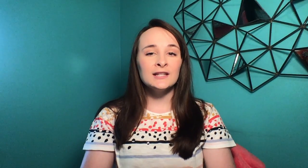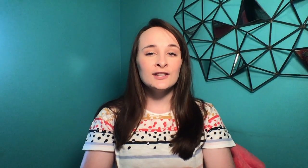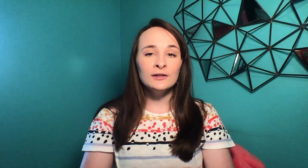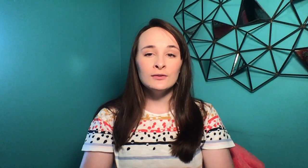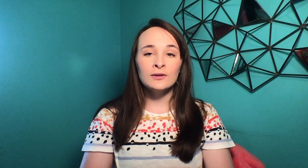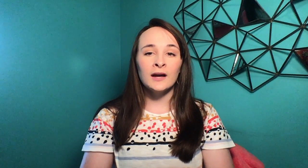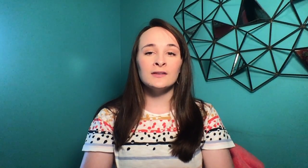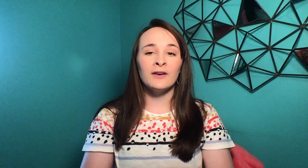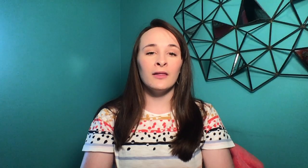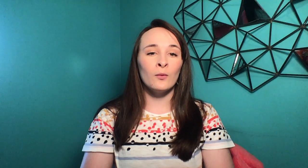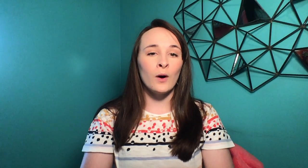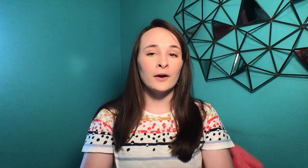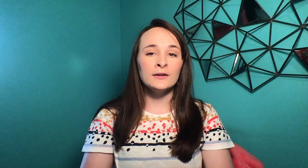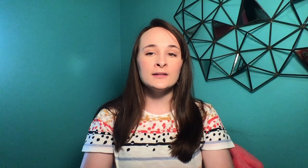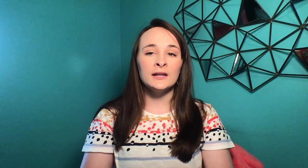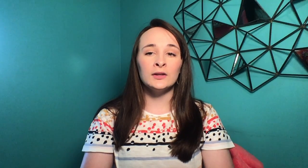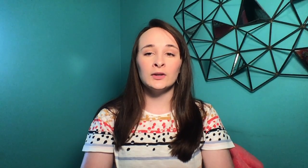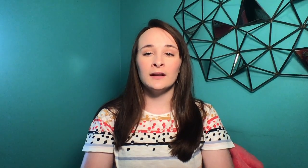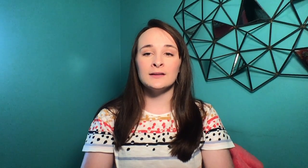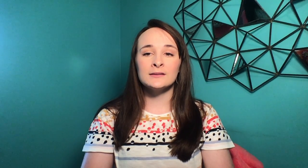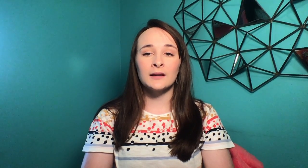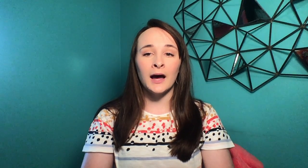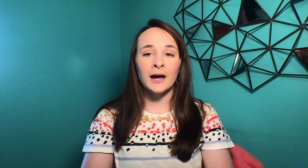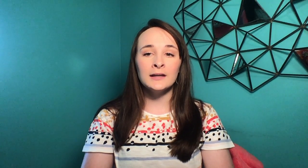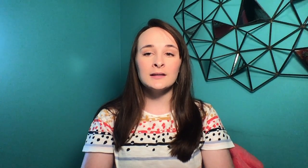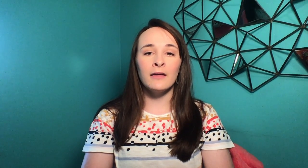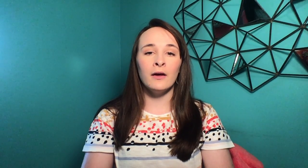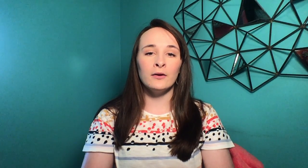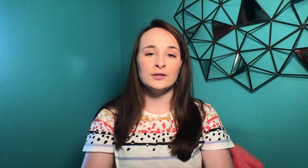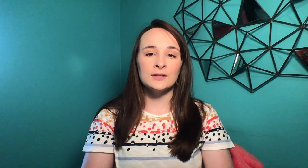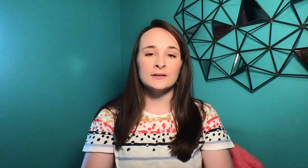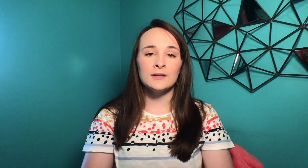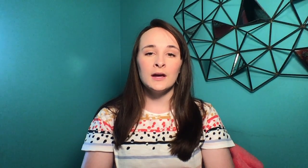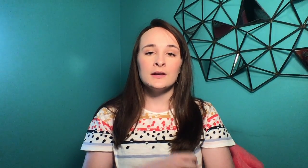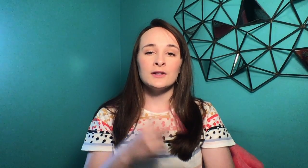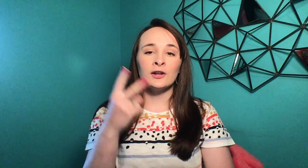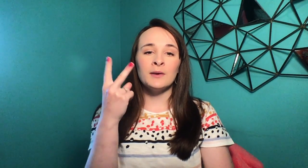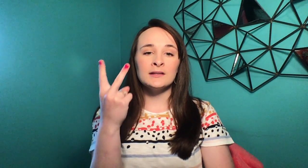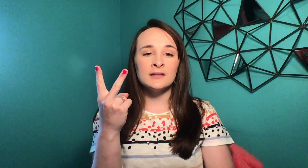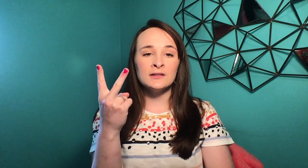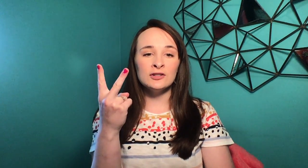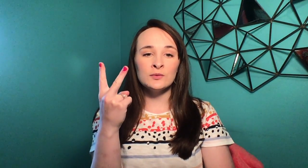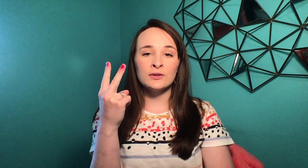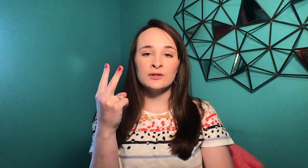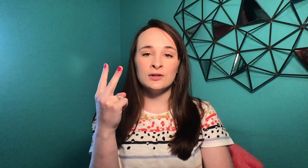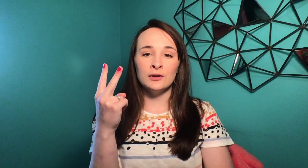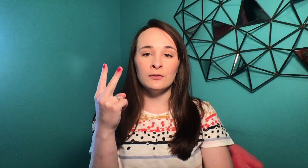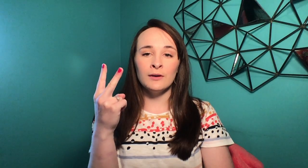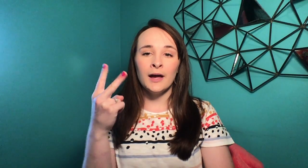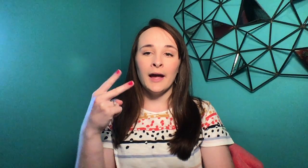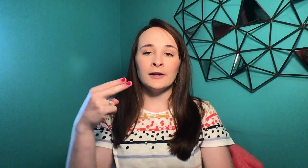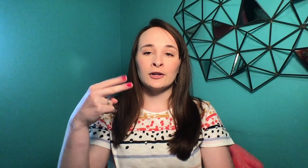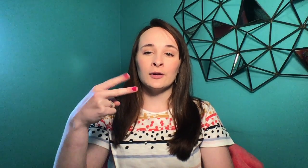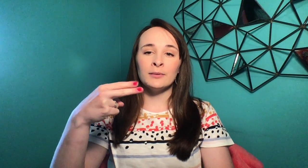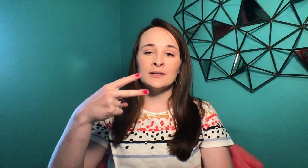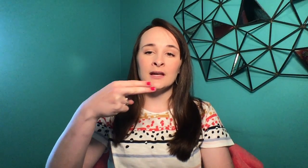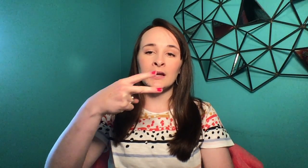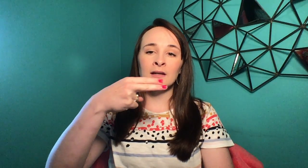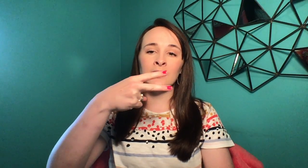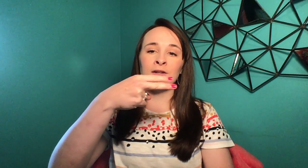two, God divided the waters, and he created the skies and the oceans. So you're going make scissors with your two, and you're going to pretend, and